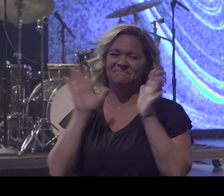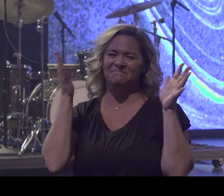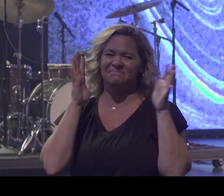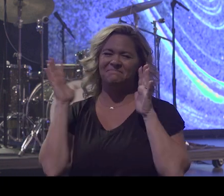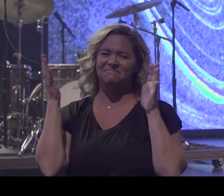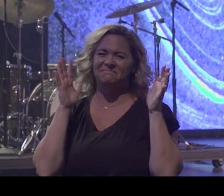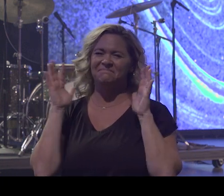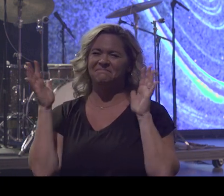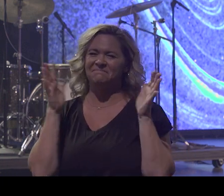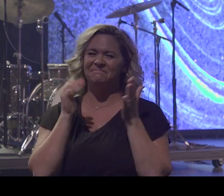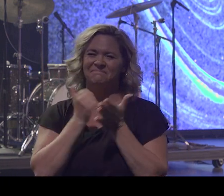See,